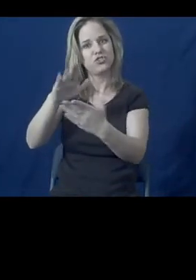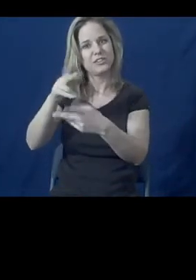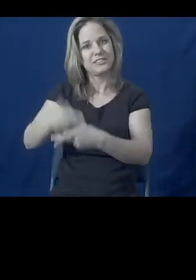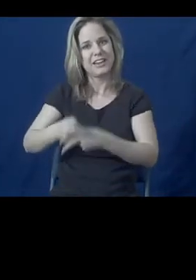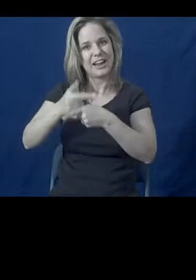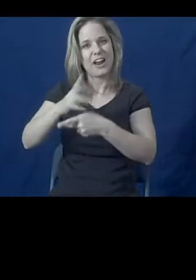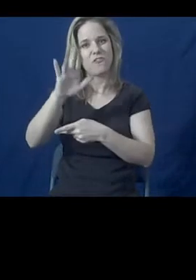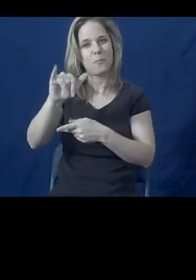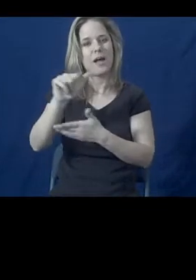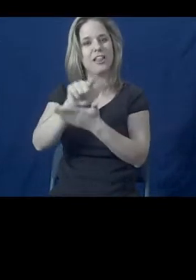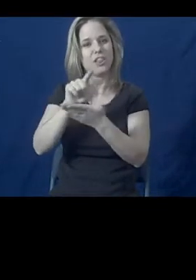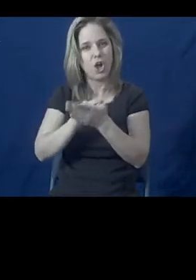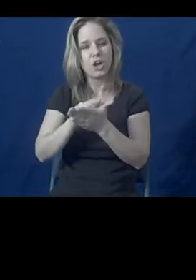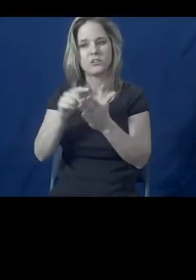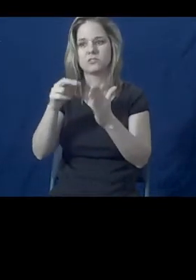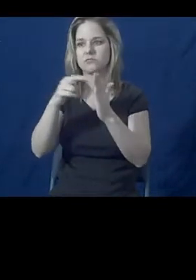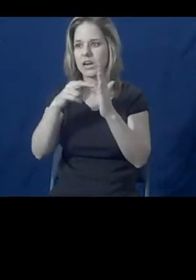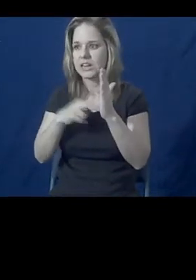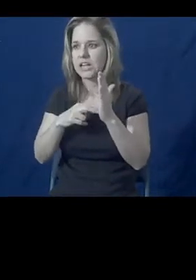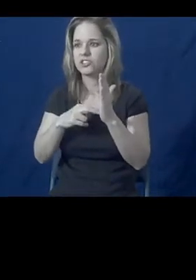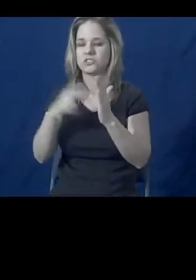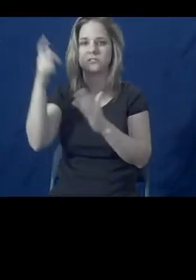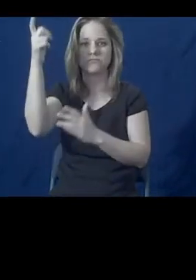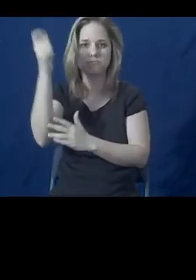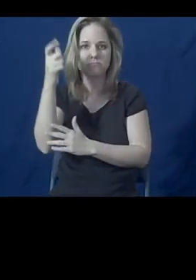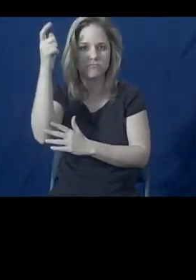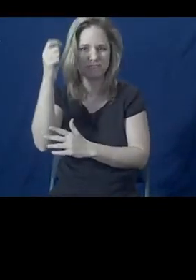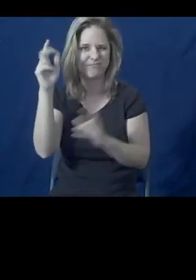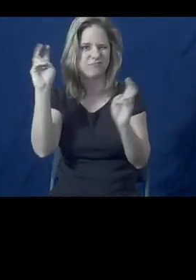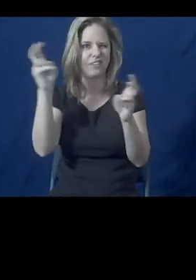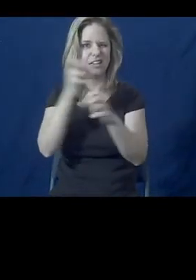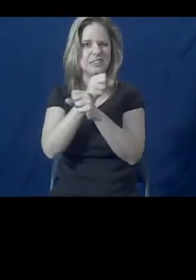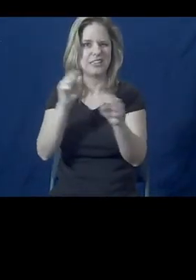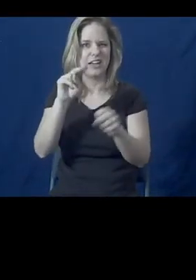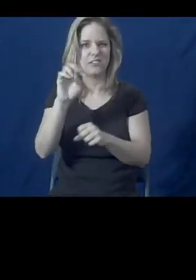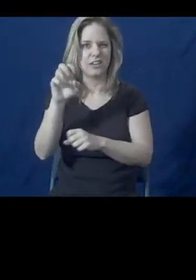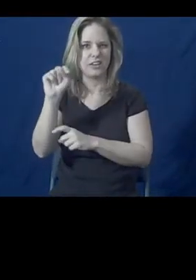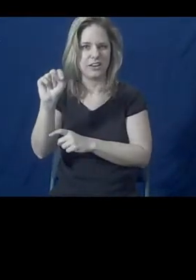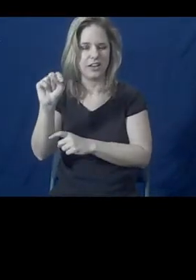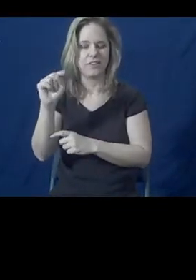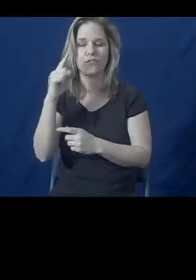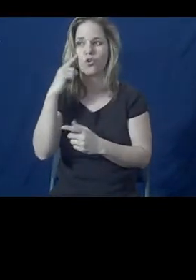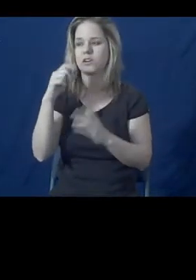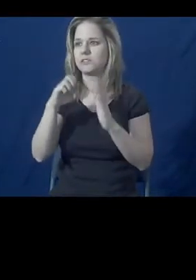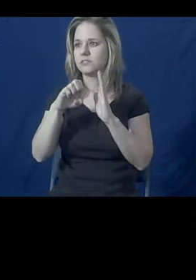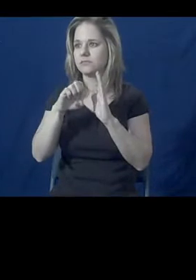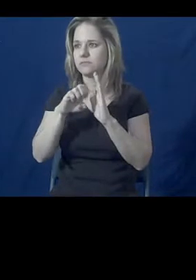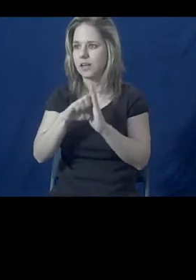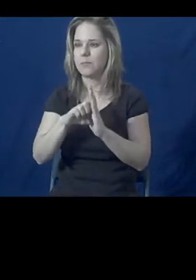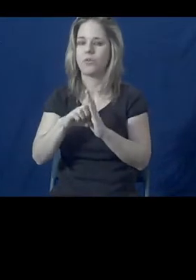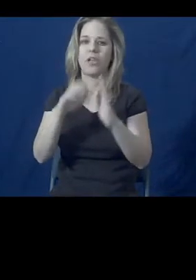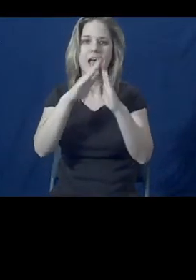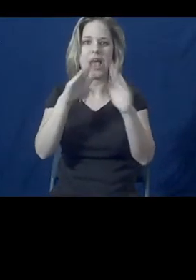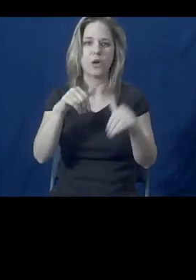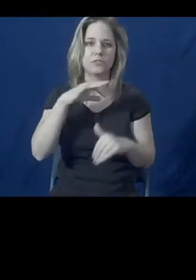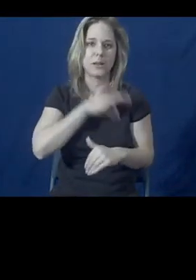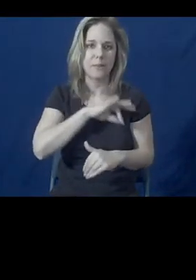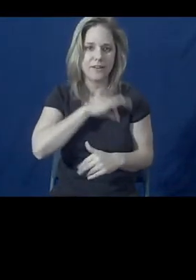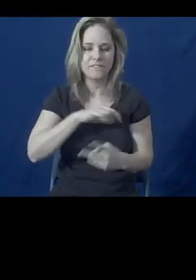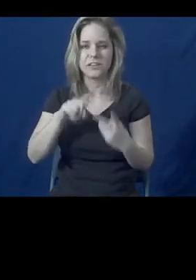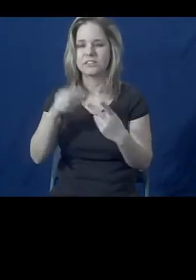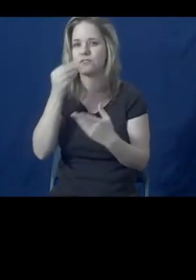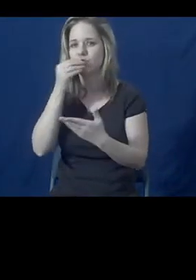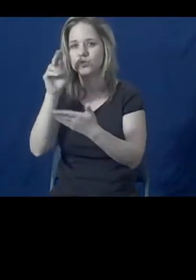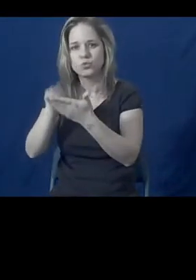laws and regulations, the safety net basically for things like food, housing, and disability benefits. But